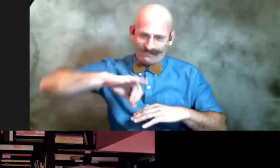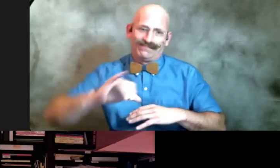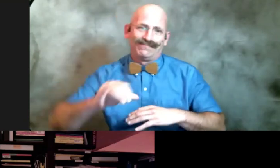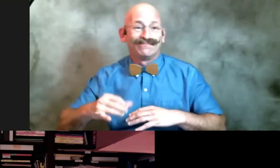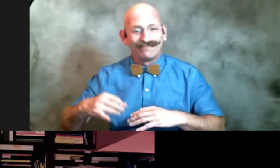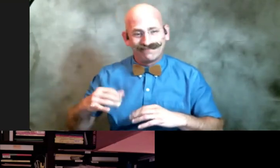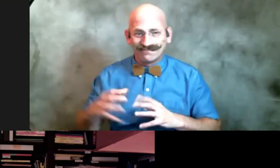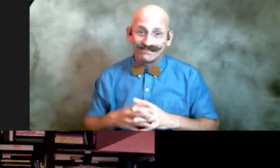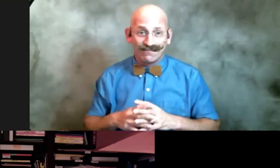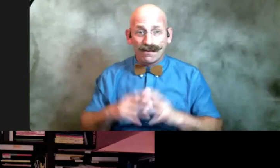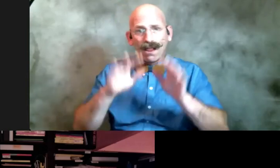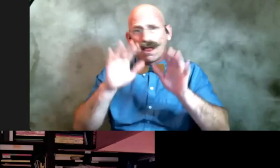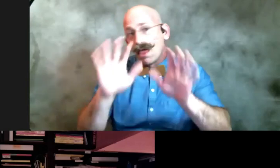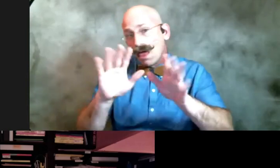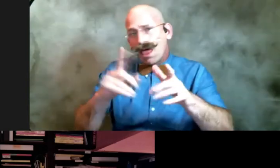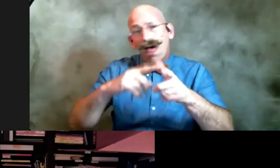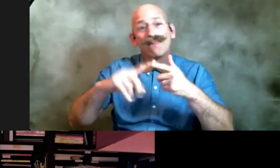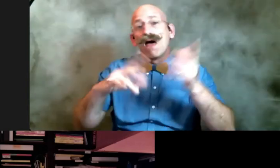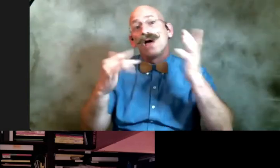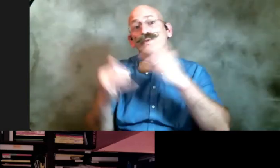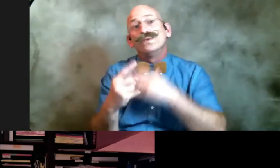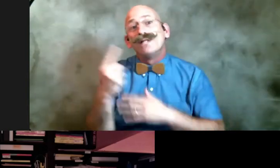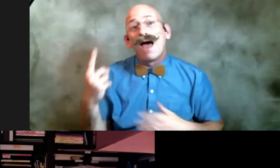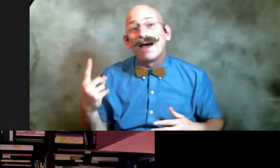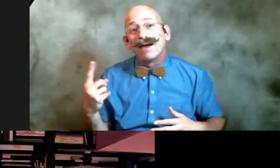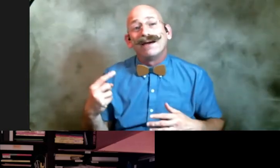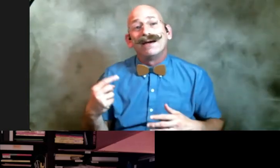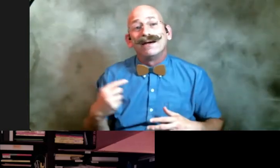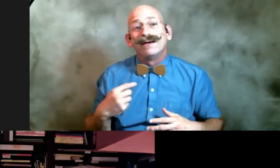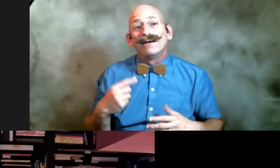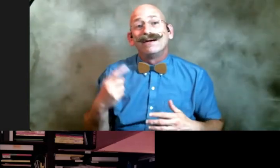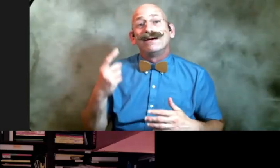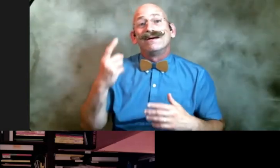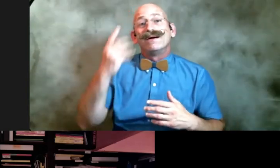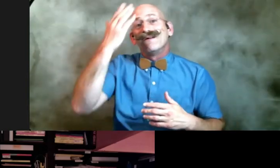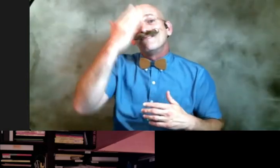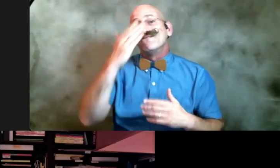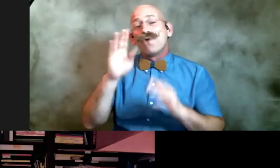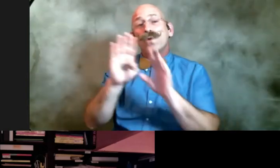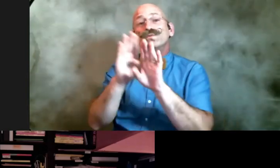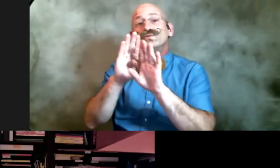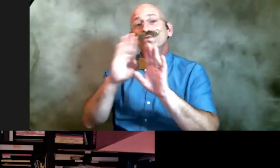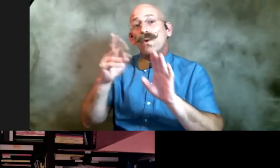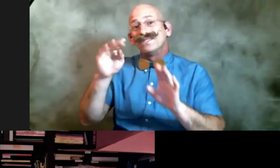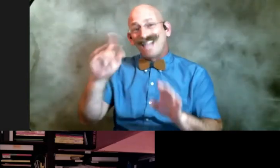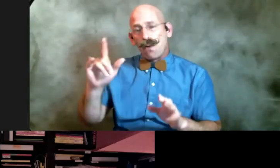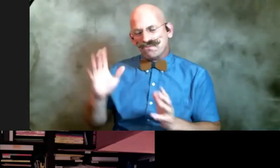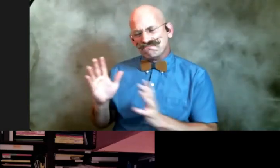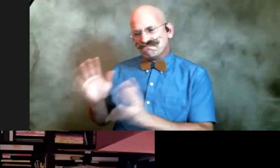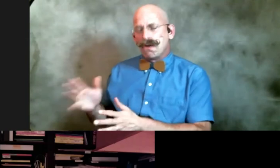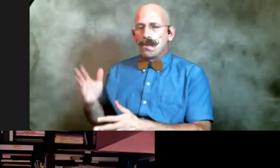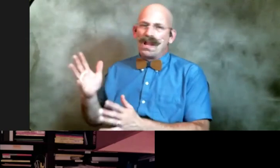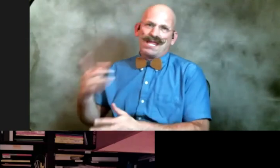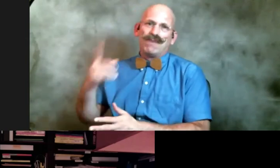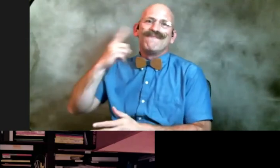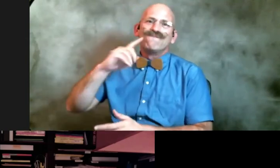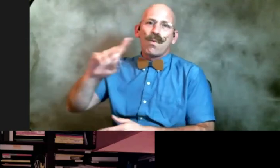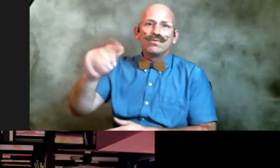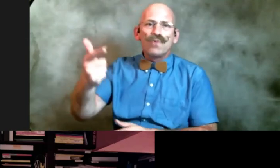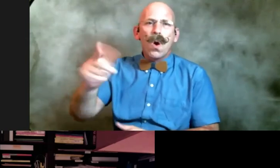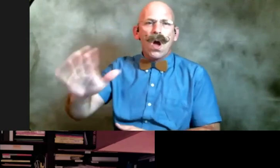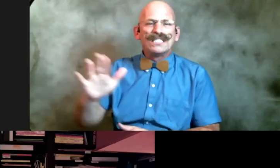then today i lifted the front door towel the one we leave for the dog's paws